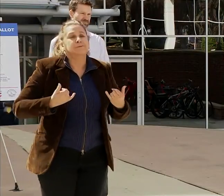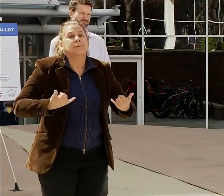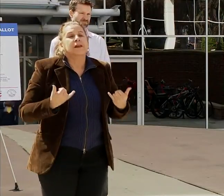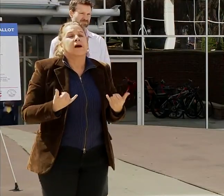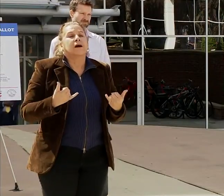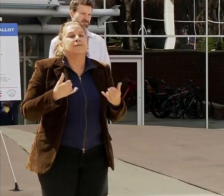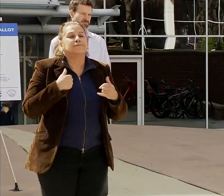our elections. impact kids'maleGES. And and are